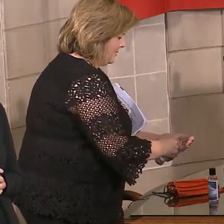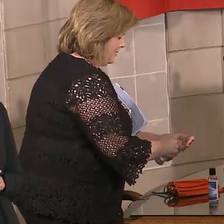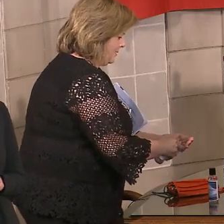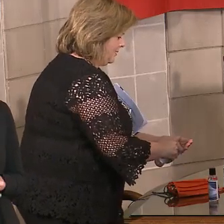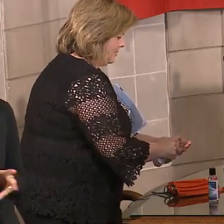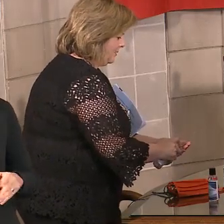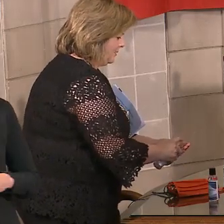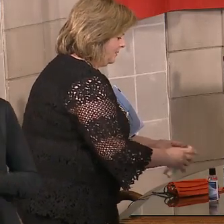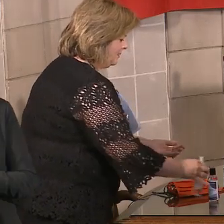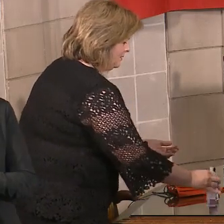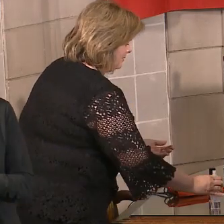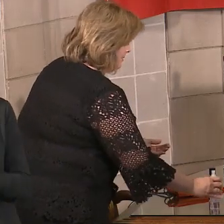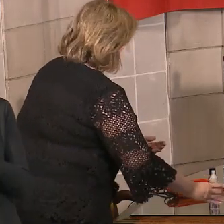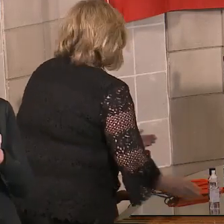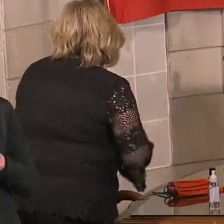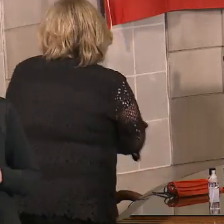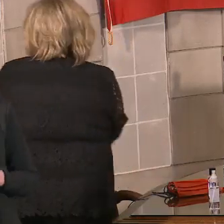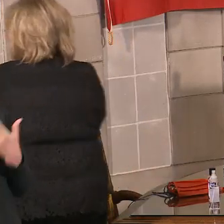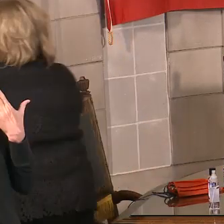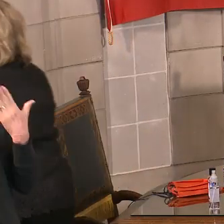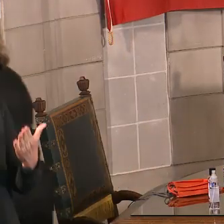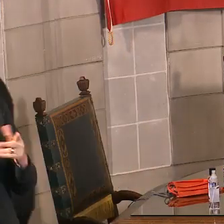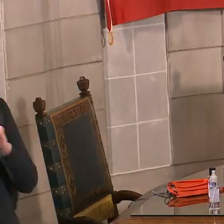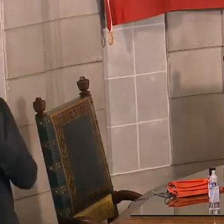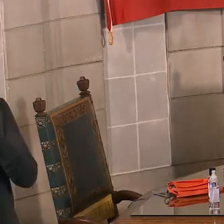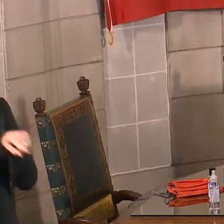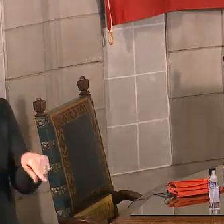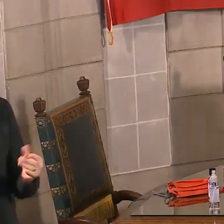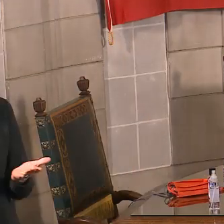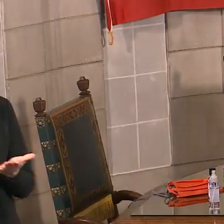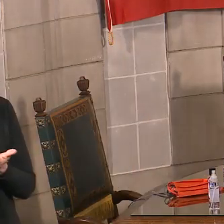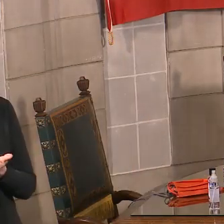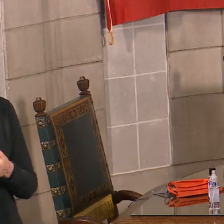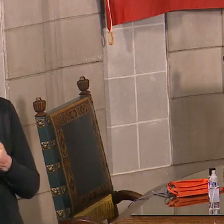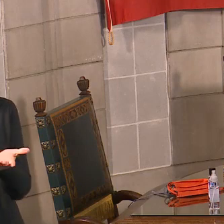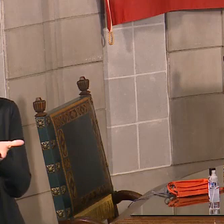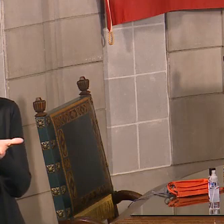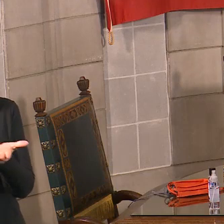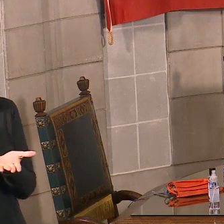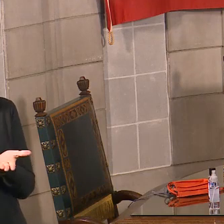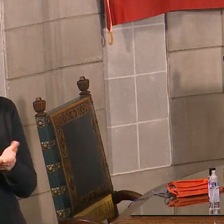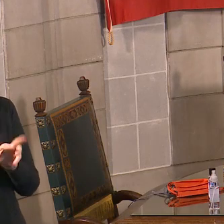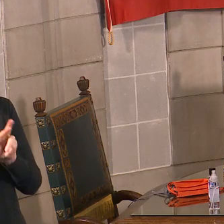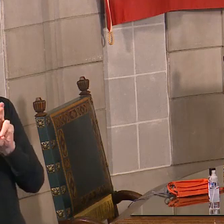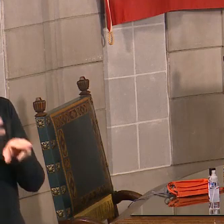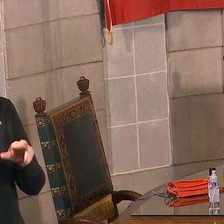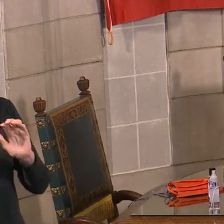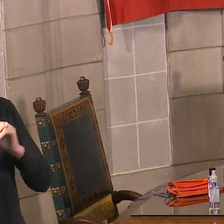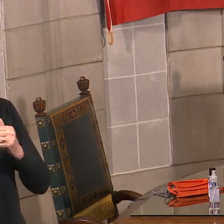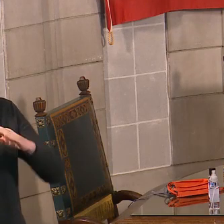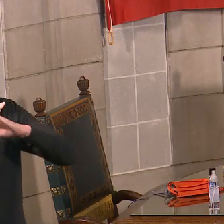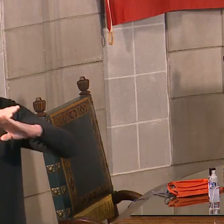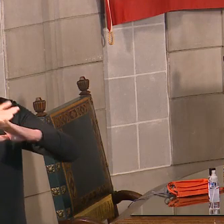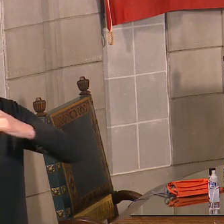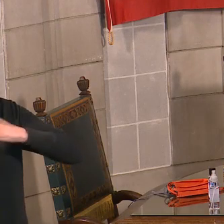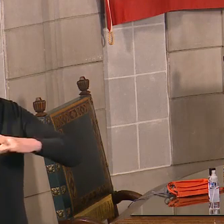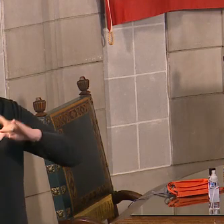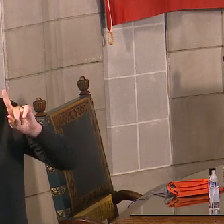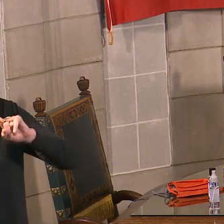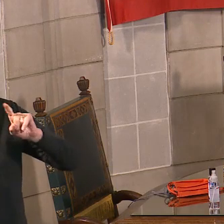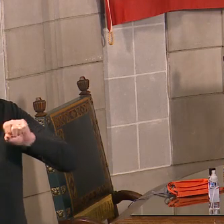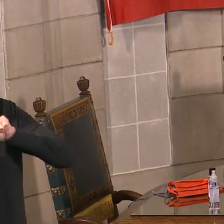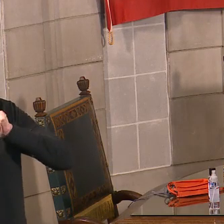Well, good afternoon, everybody. Thank you for joining us again to talk about our response to be able to slow down the spread of coronavirus here in Nebraska.